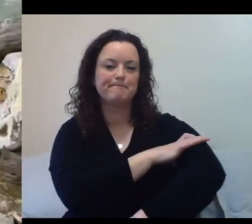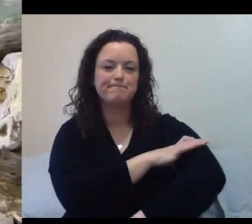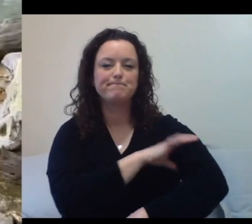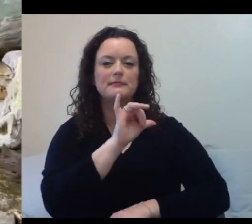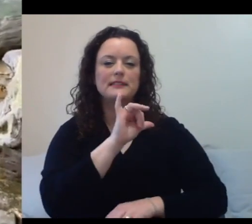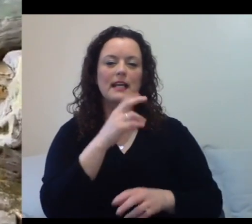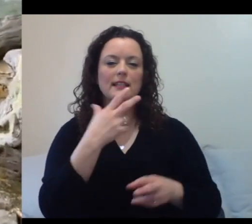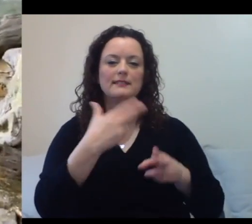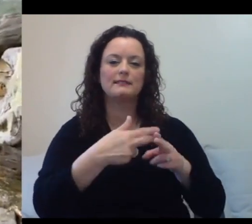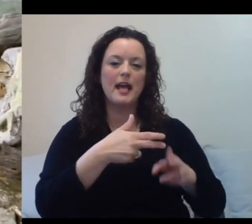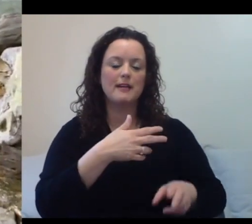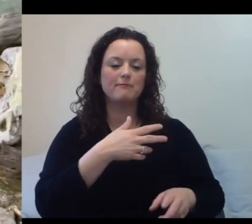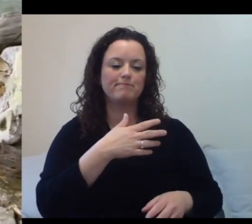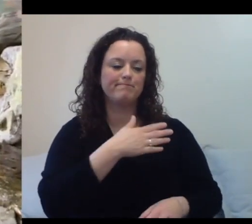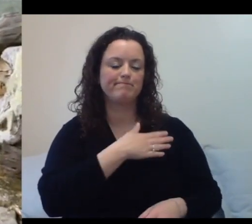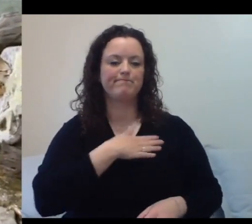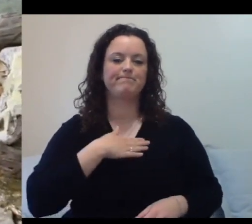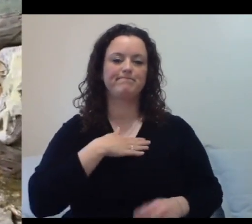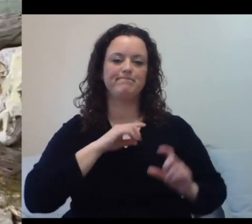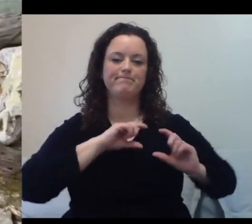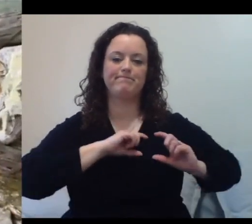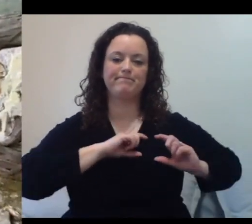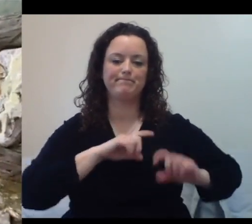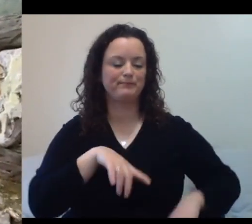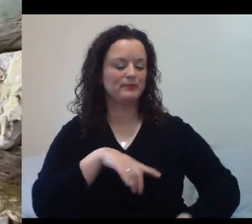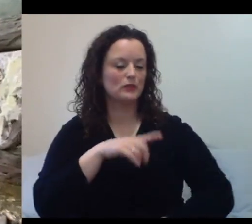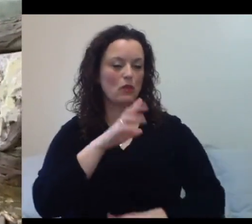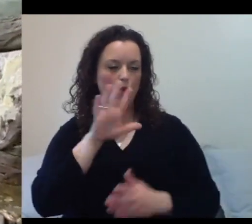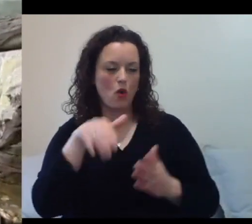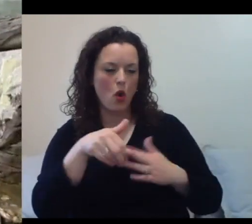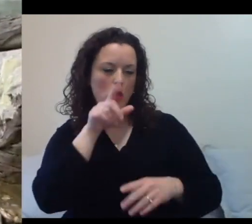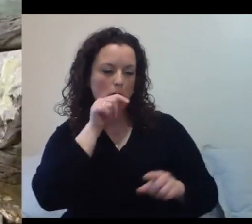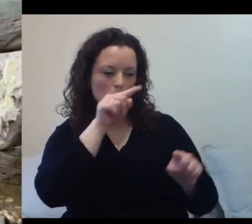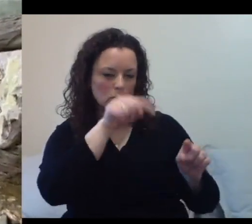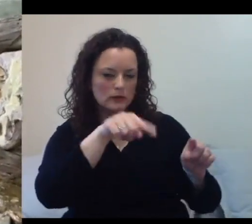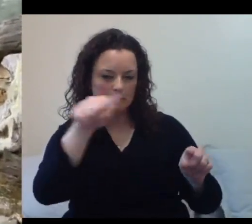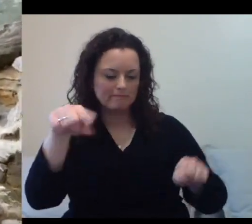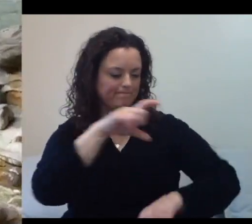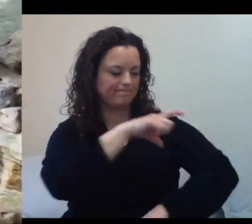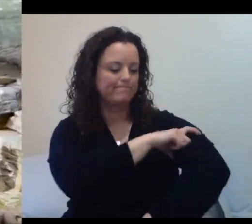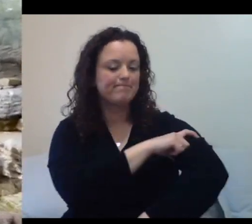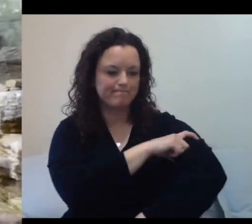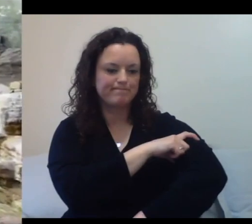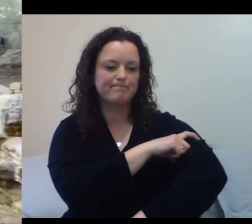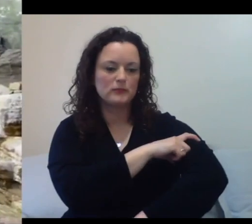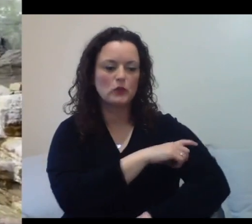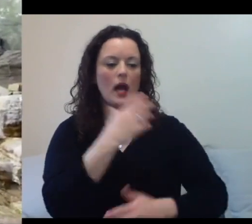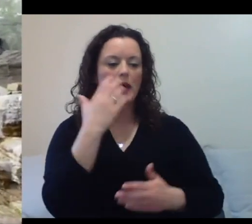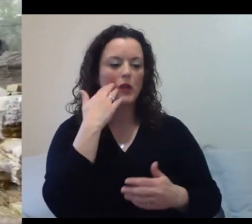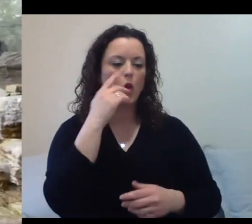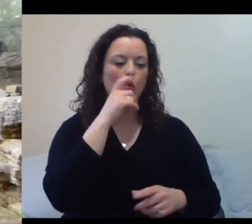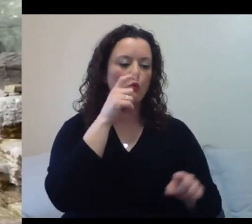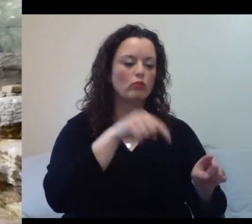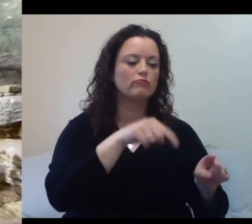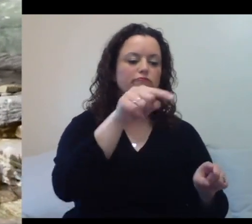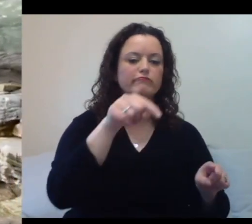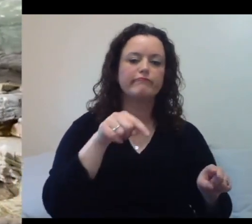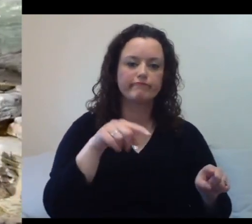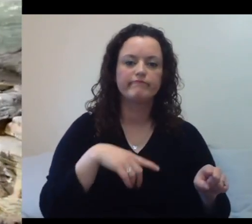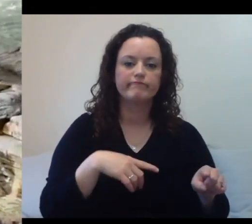everybody's got this nice name tag. So that lets me know who's who. So every single bird that you see has that little plastic zip tie. And then